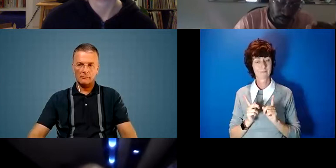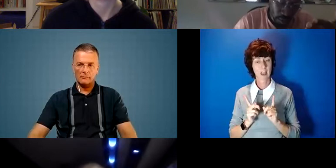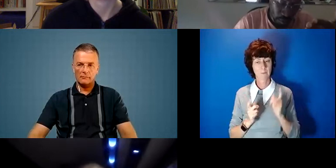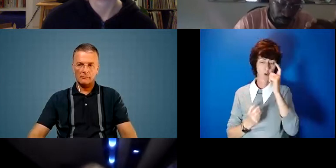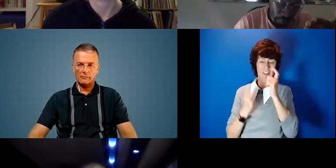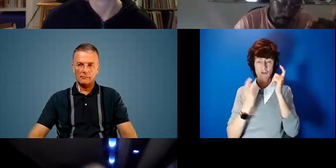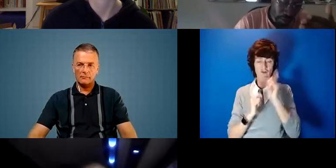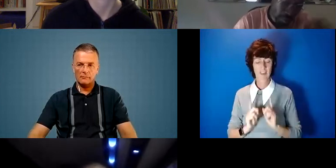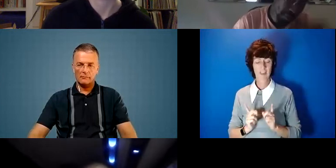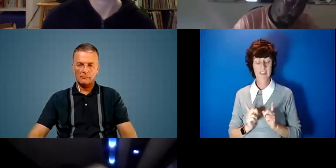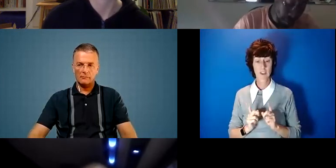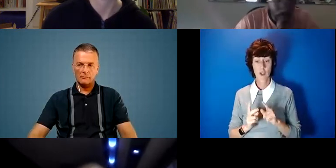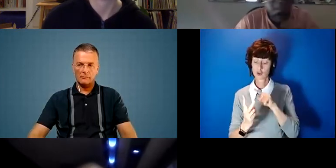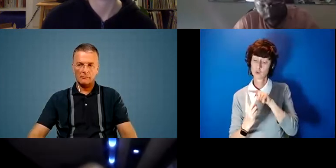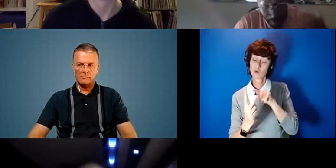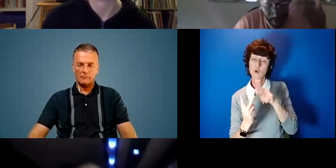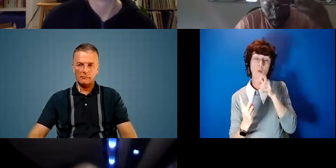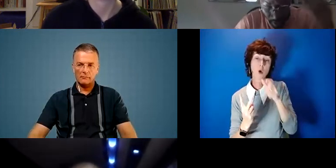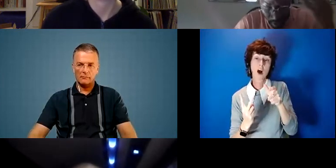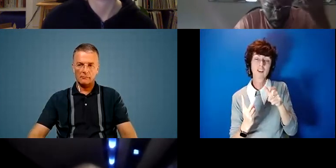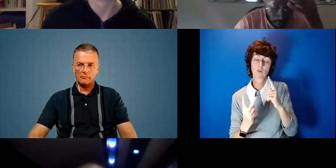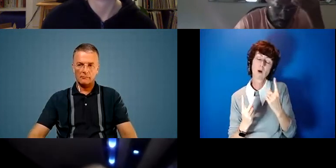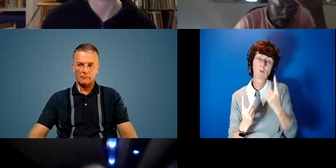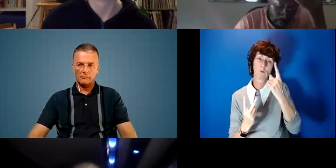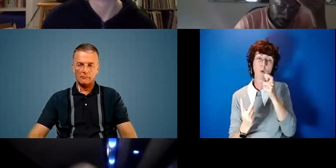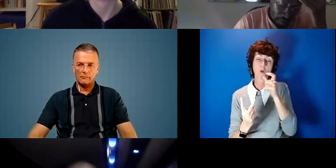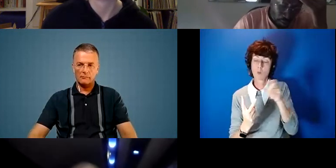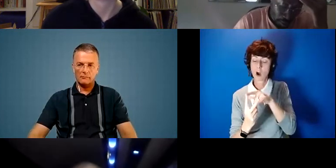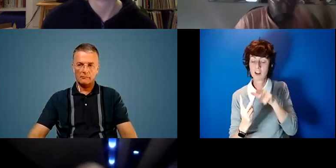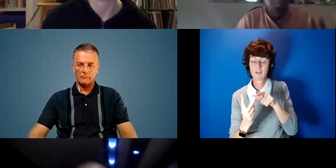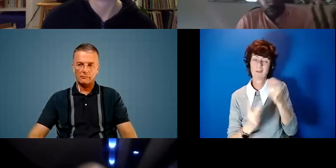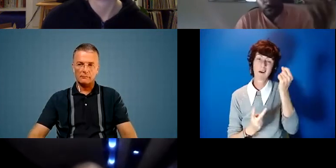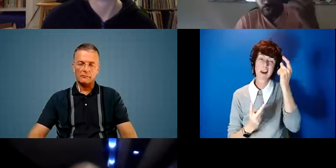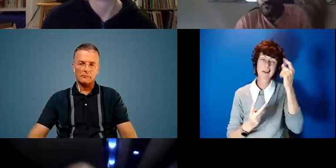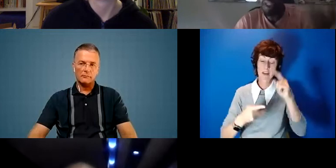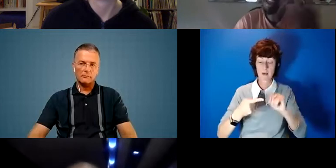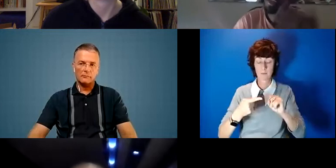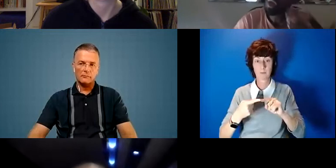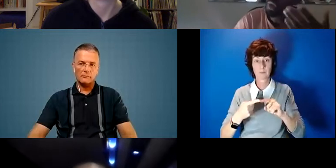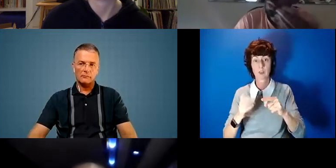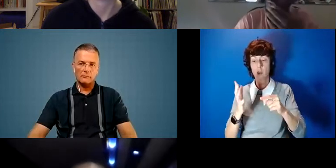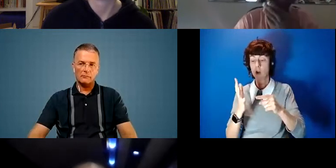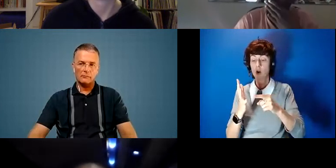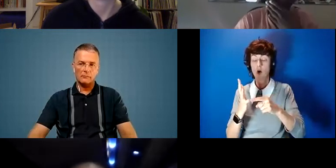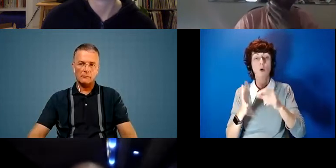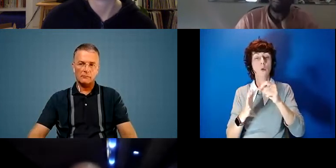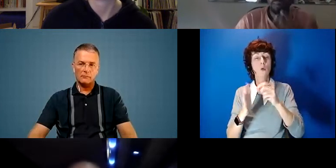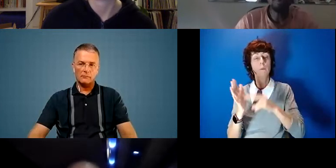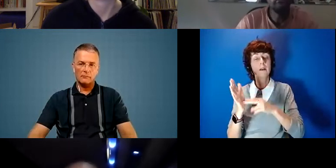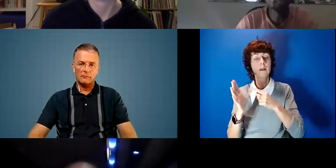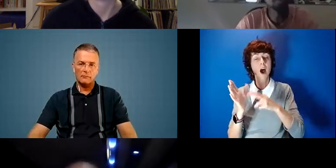I'd like to put forward, or maybe the one is the word of the other is a a is notion. The word which is called the word for